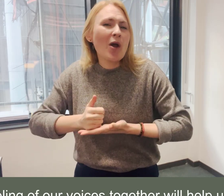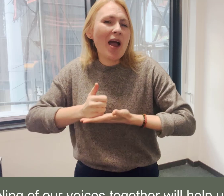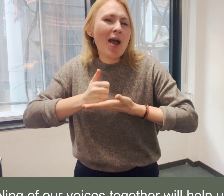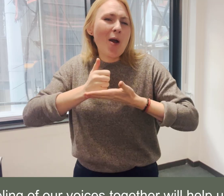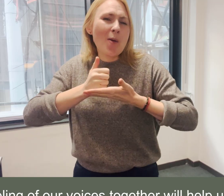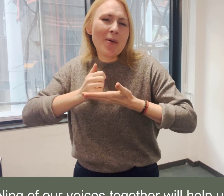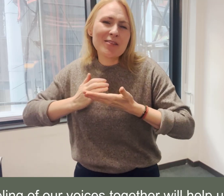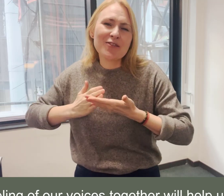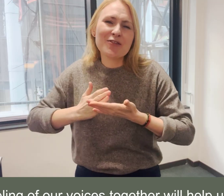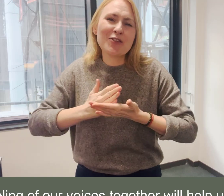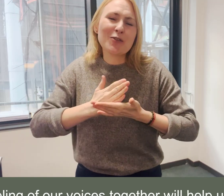help us through